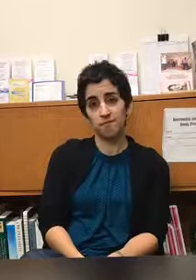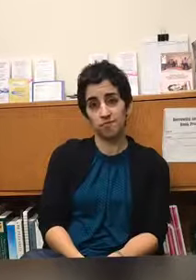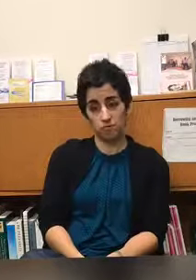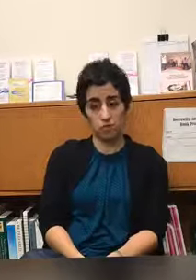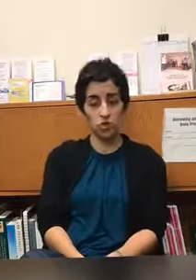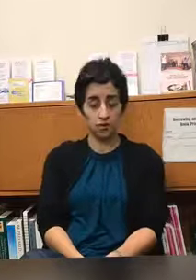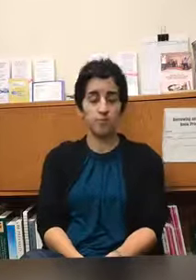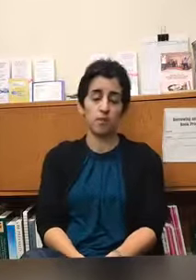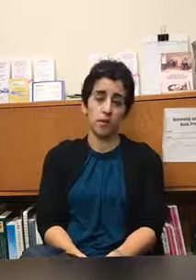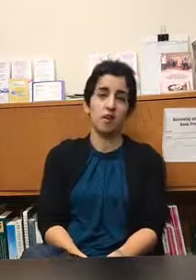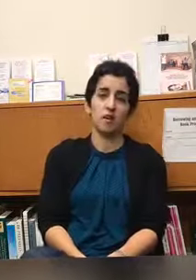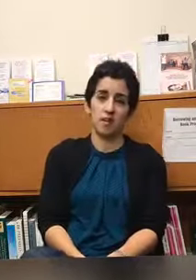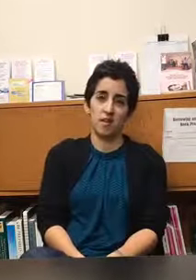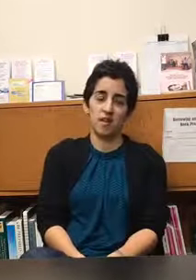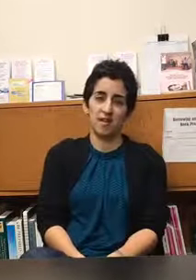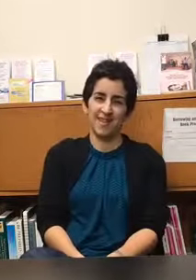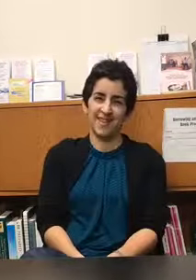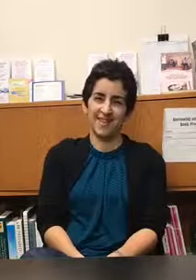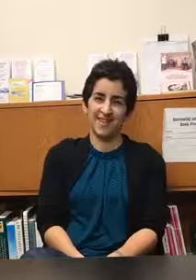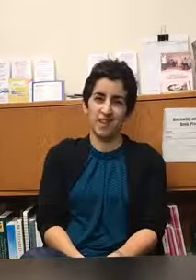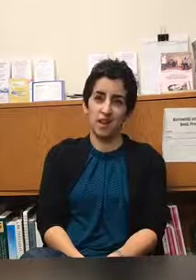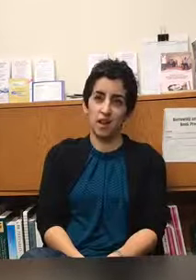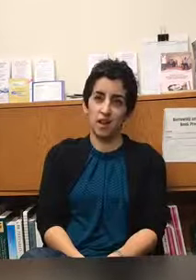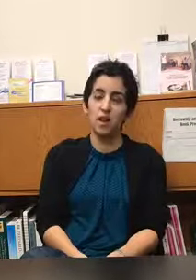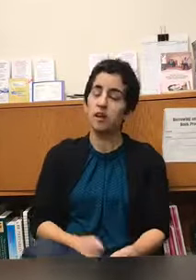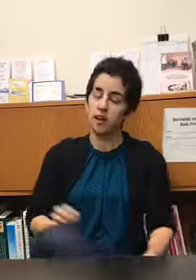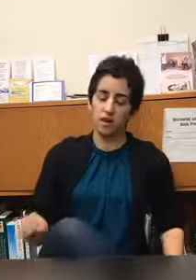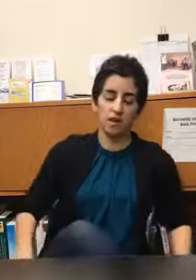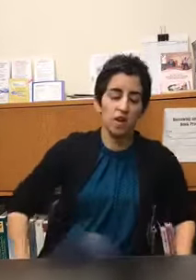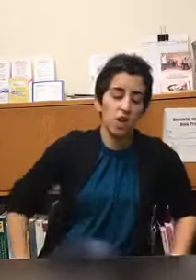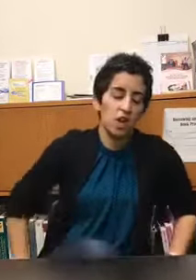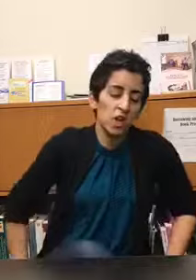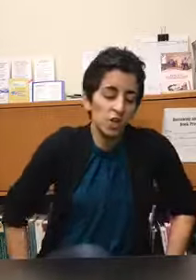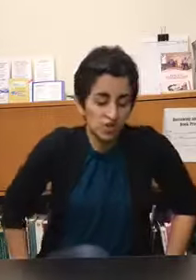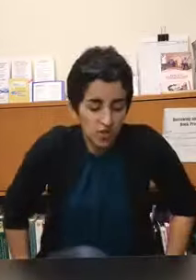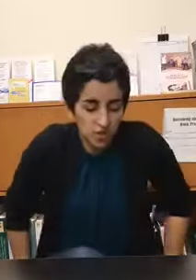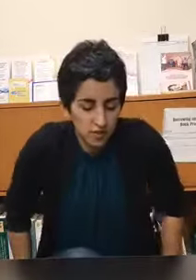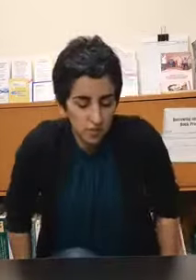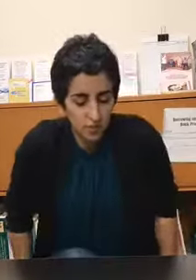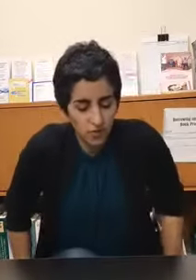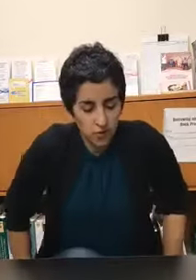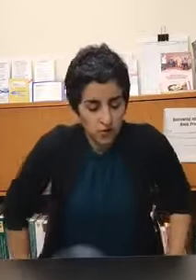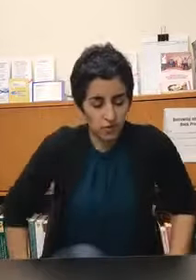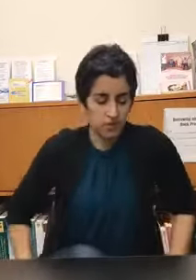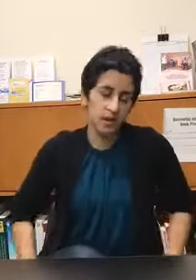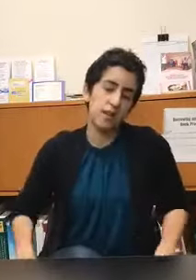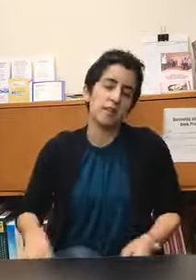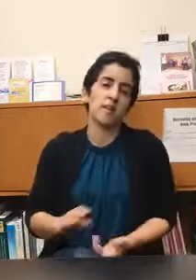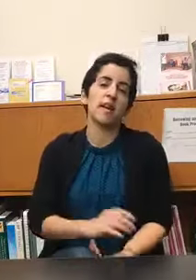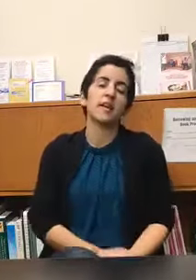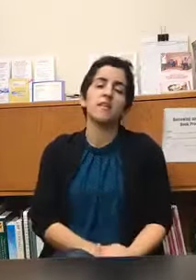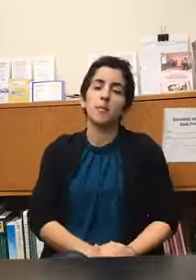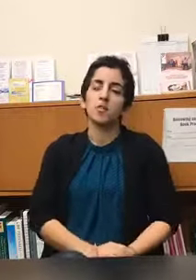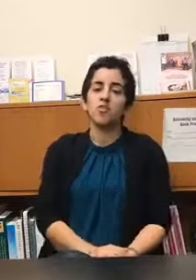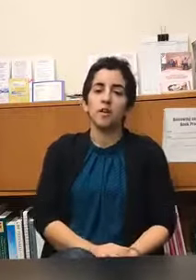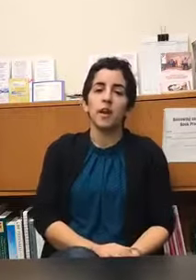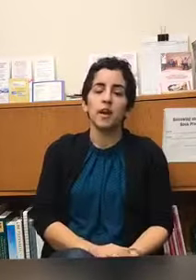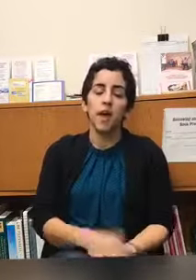sure and music techniques or yeah so there's a few different techniques that I can demonstrate and